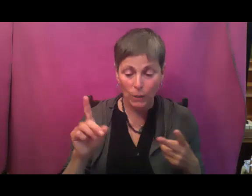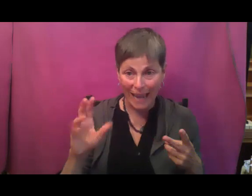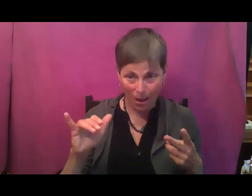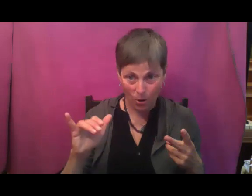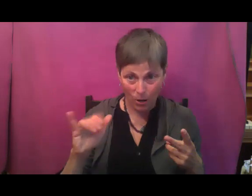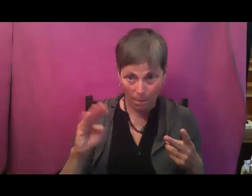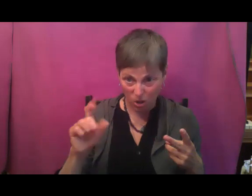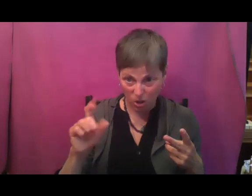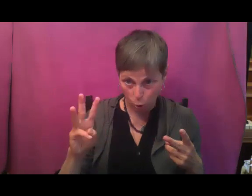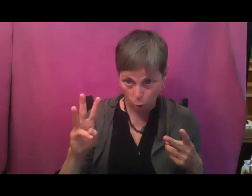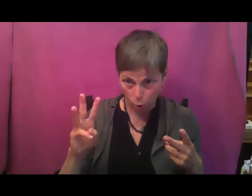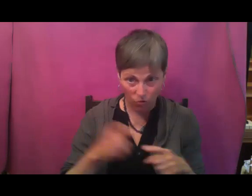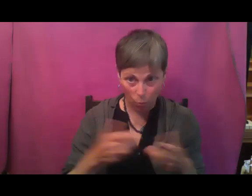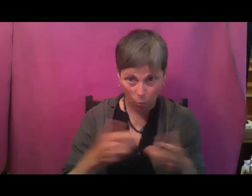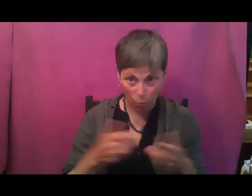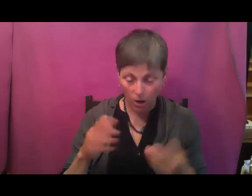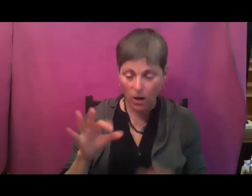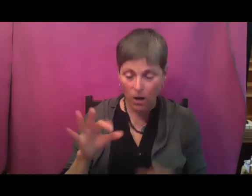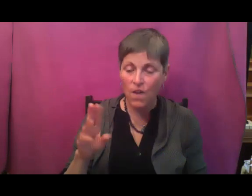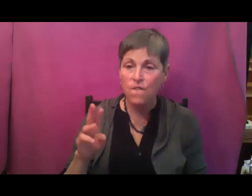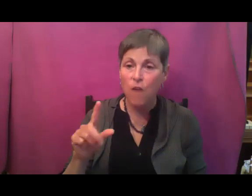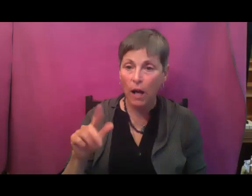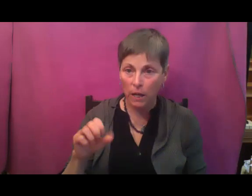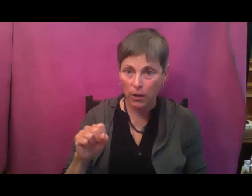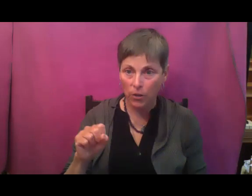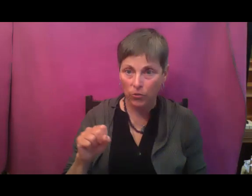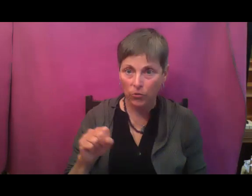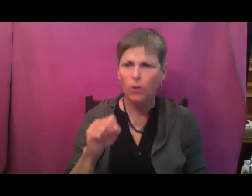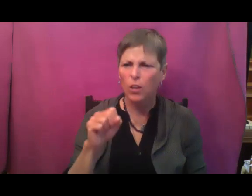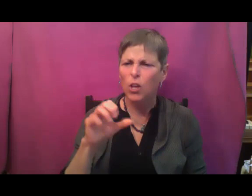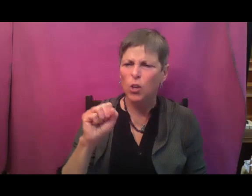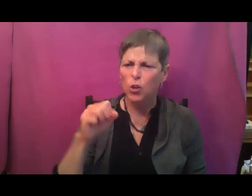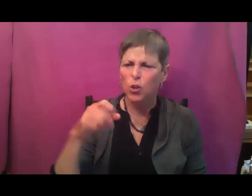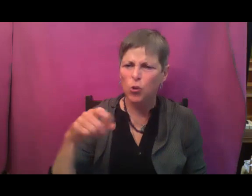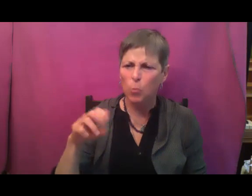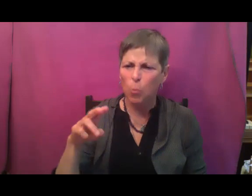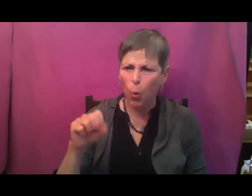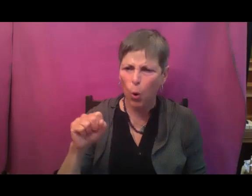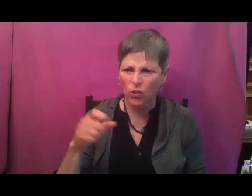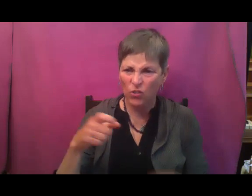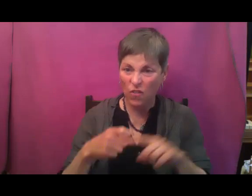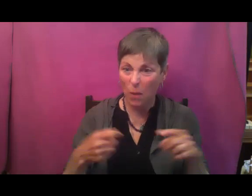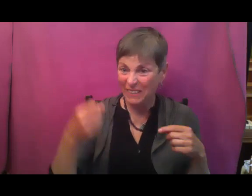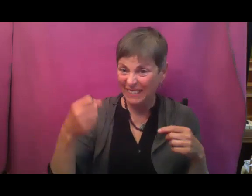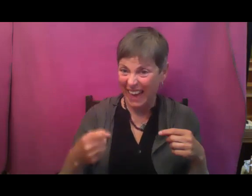spores, single cell spores that are blowing up from down South where it doesn't know where they overwinter because it doesn't freeze.